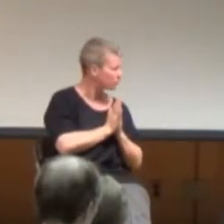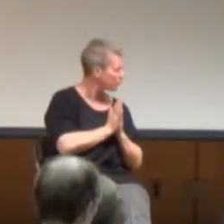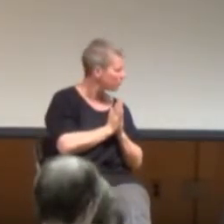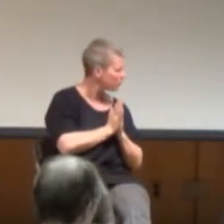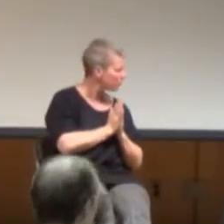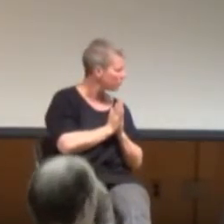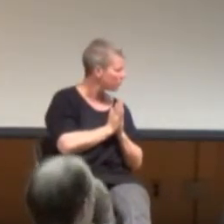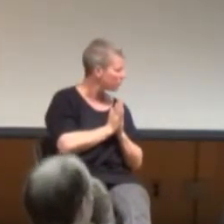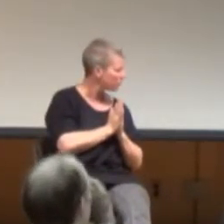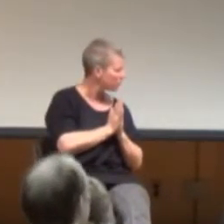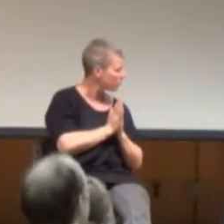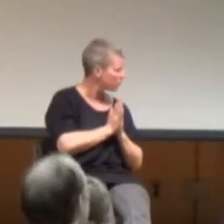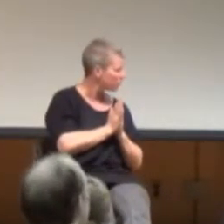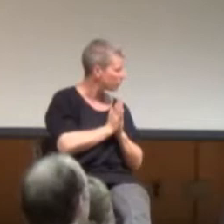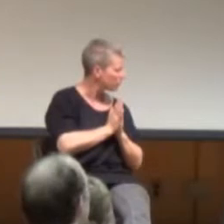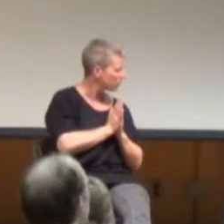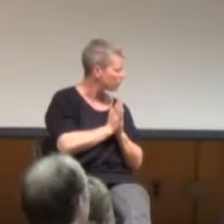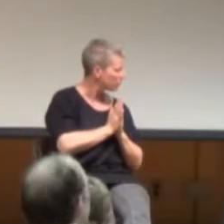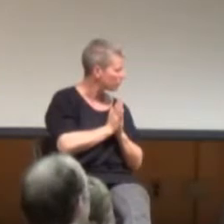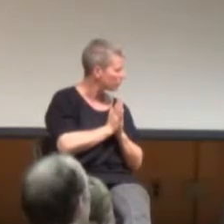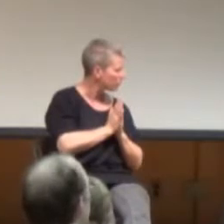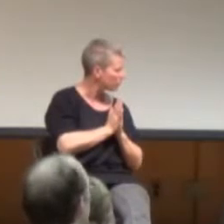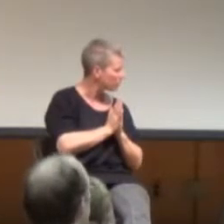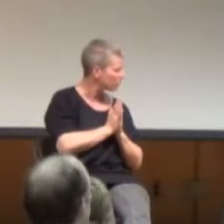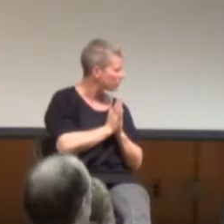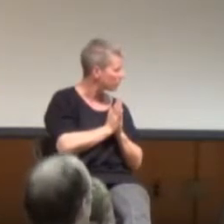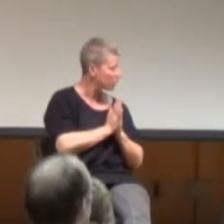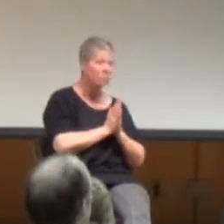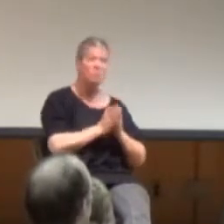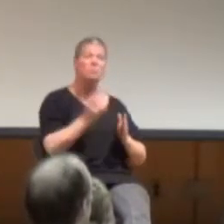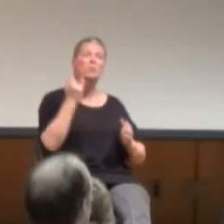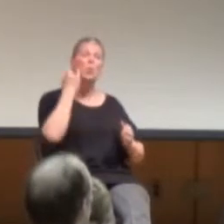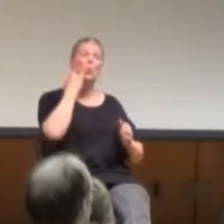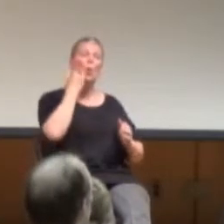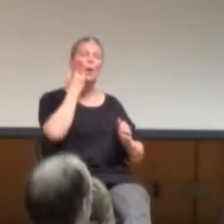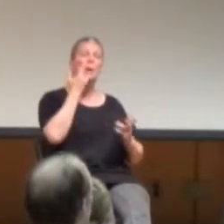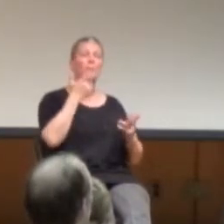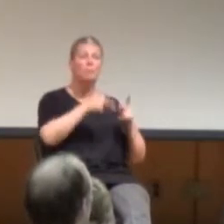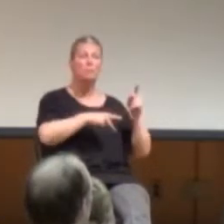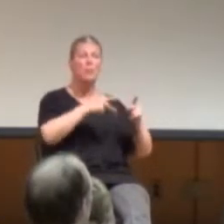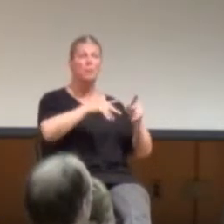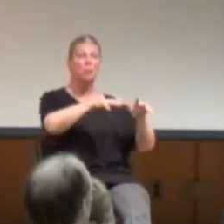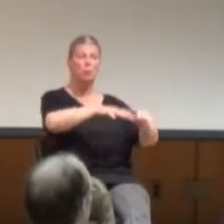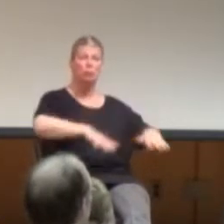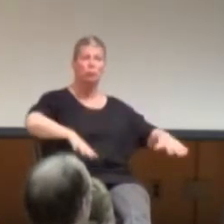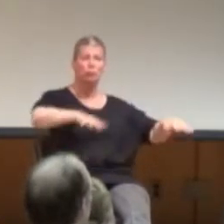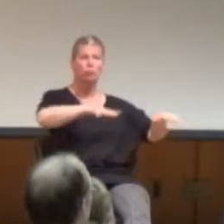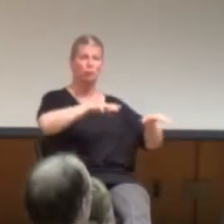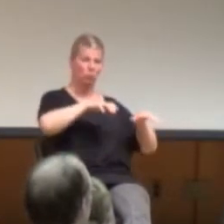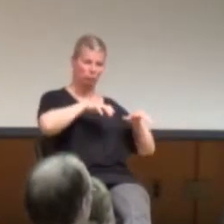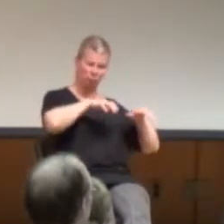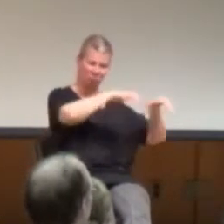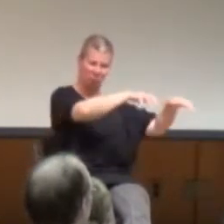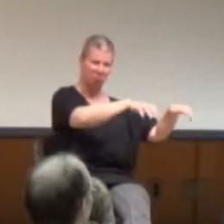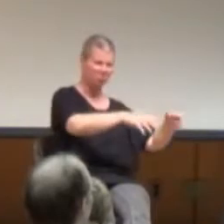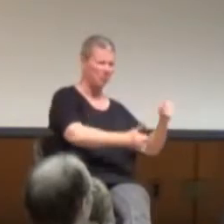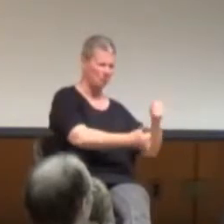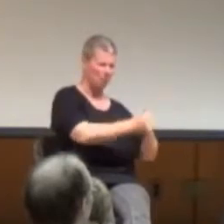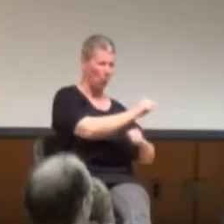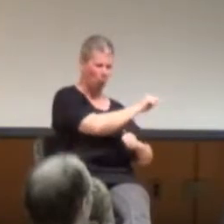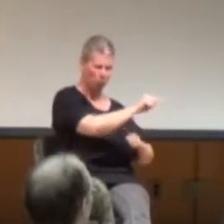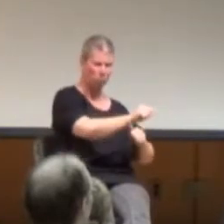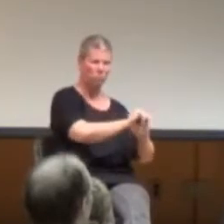if, say, being asexual was the standard, and not being asexual was not standard,